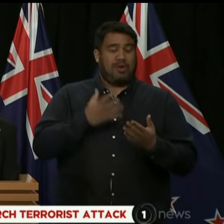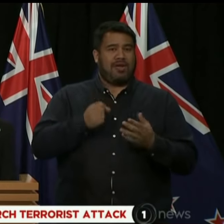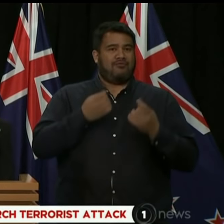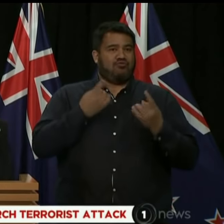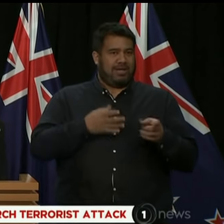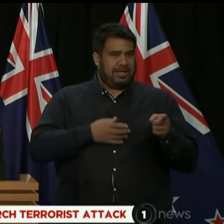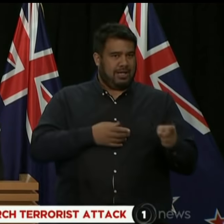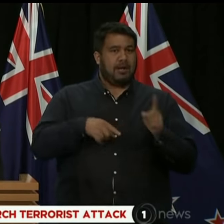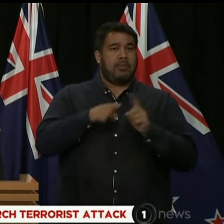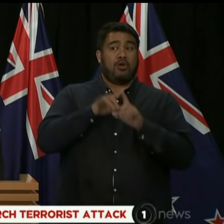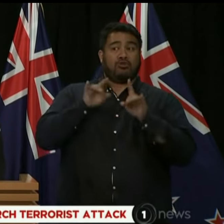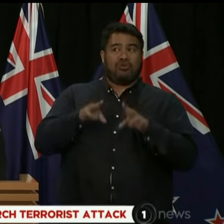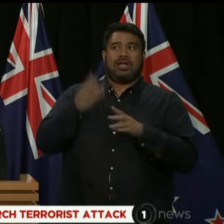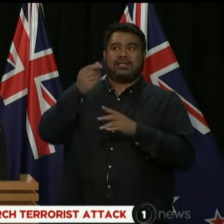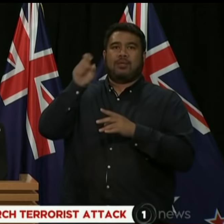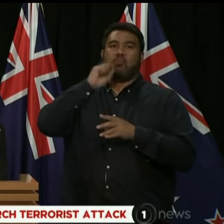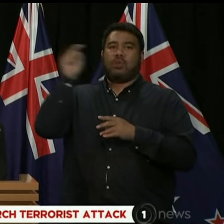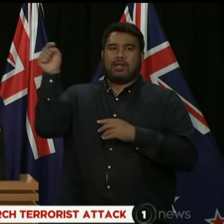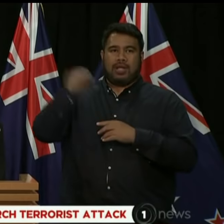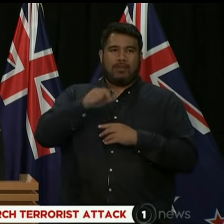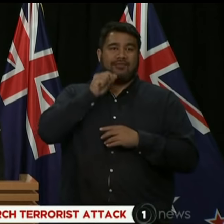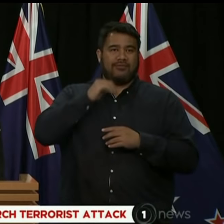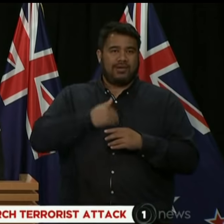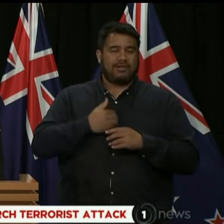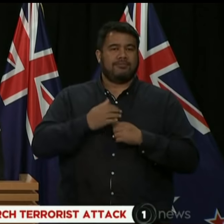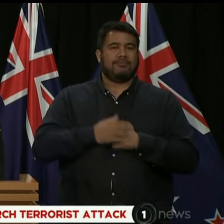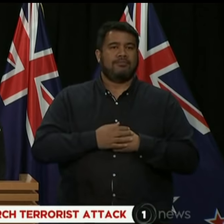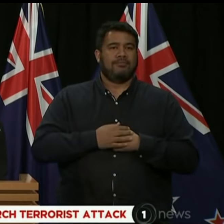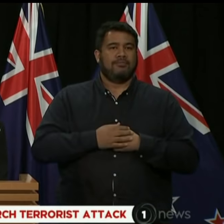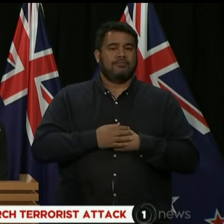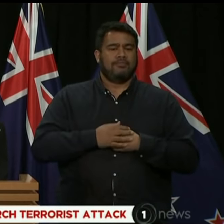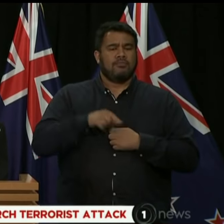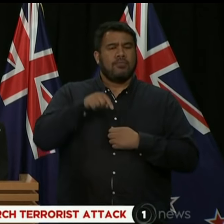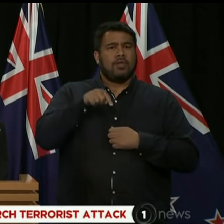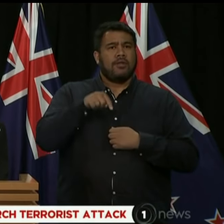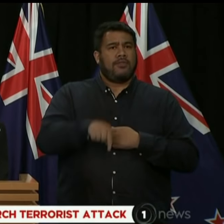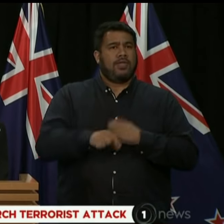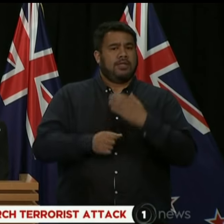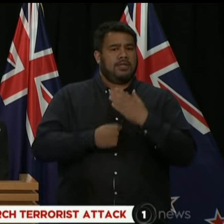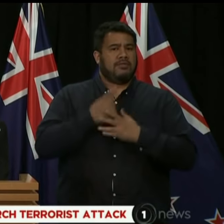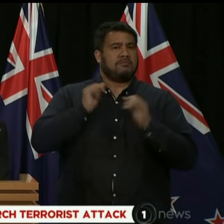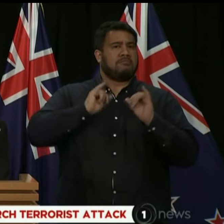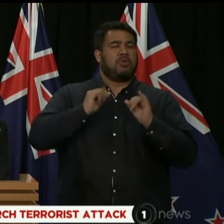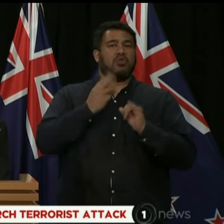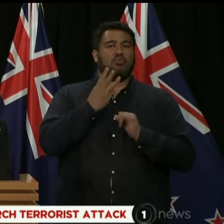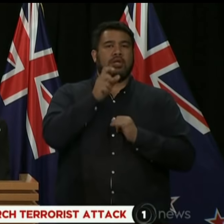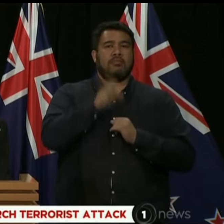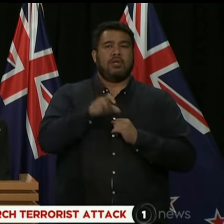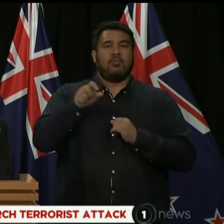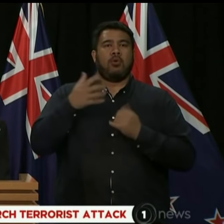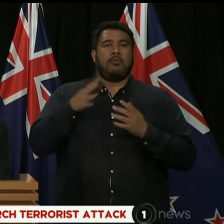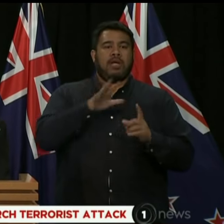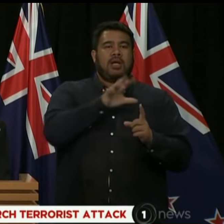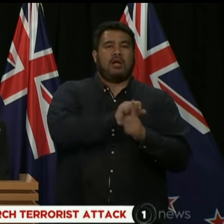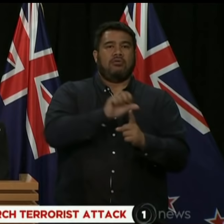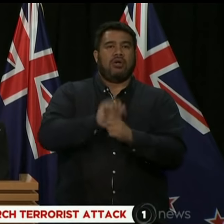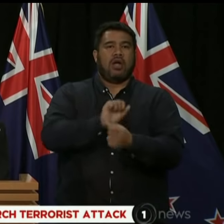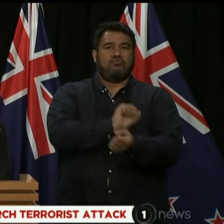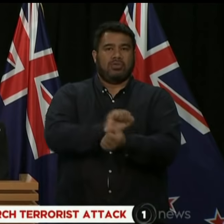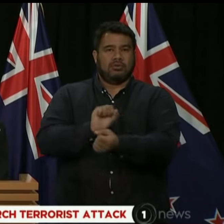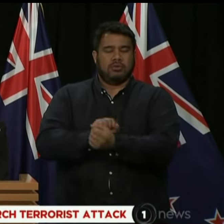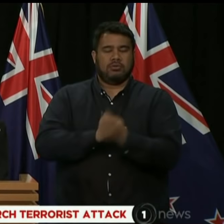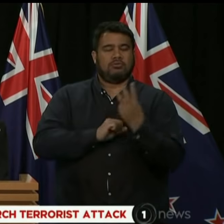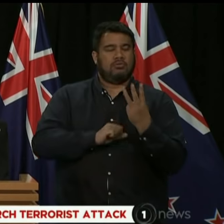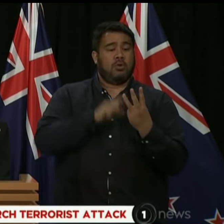Three people have been arrested in relation to this event. One Australian